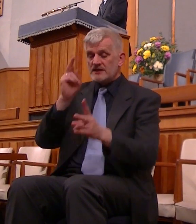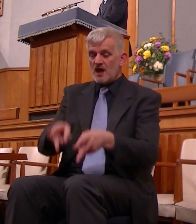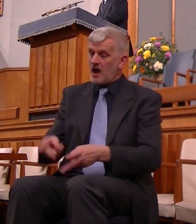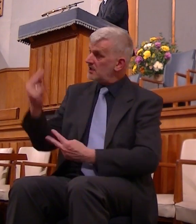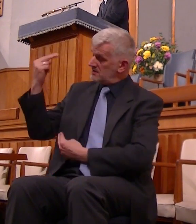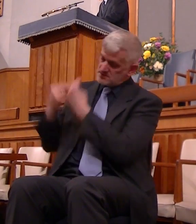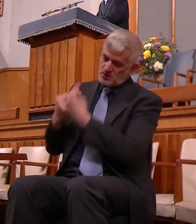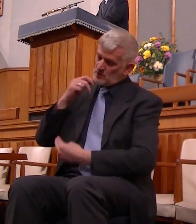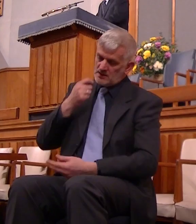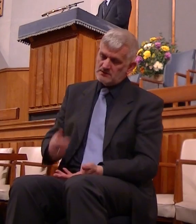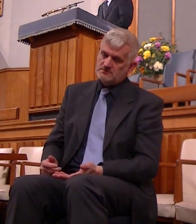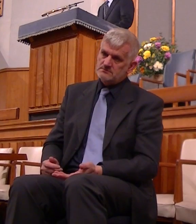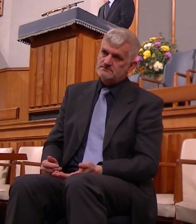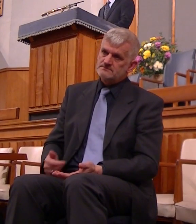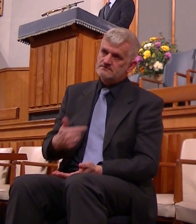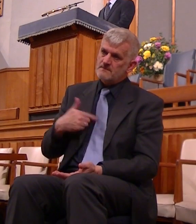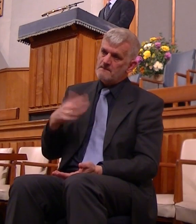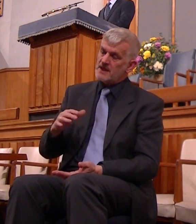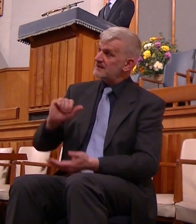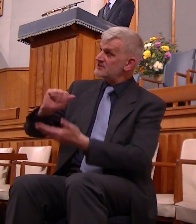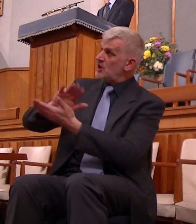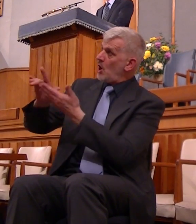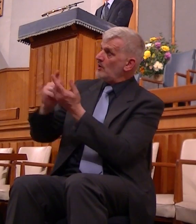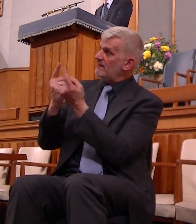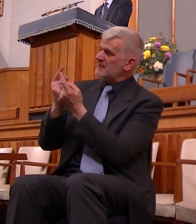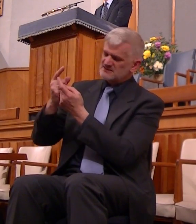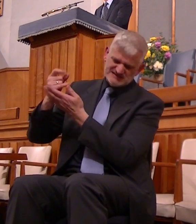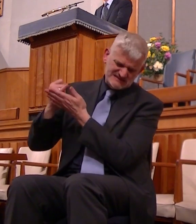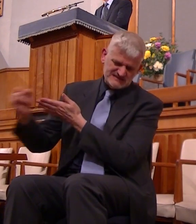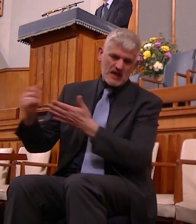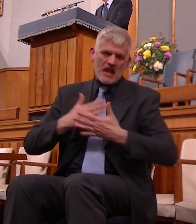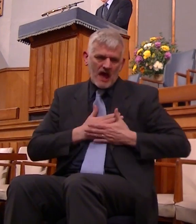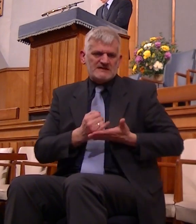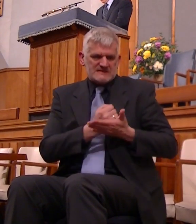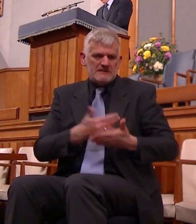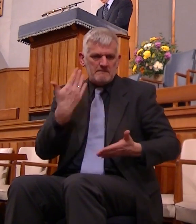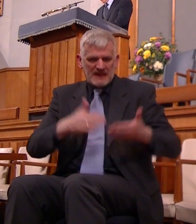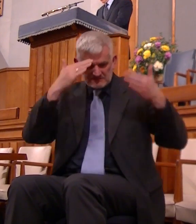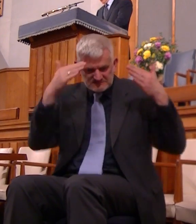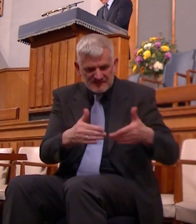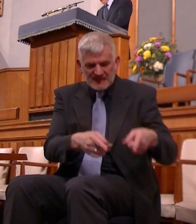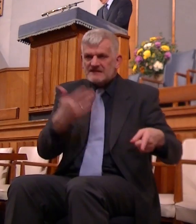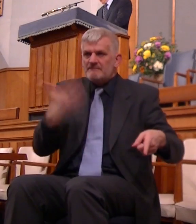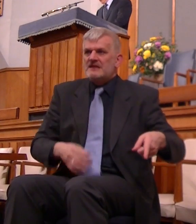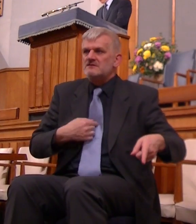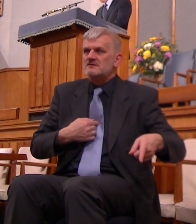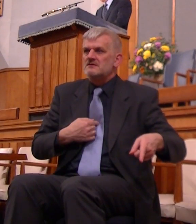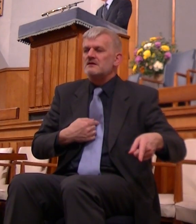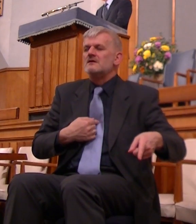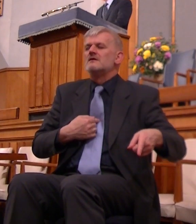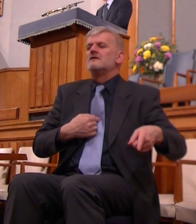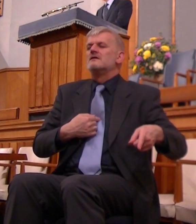I've despised holy things I've loved sinful things and earthly things I've